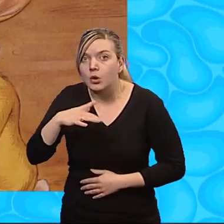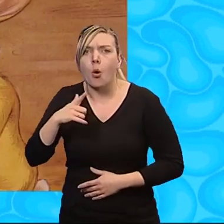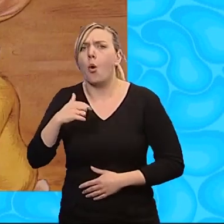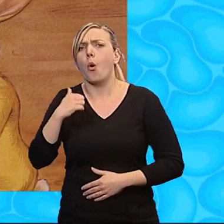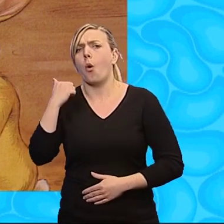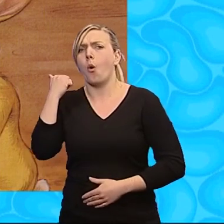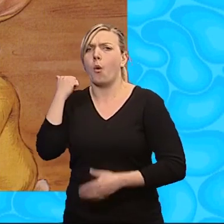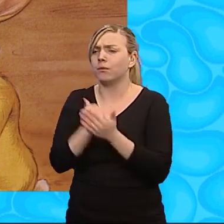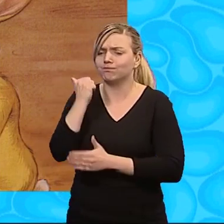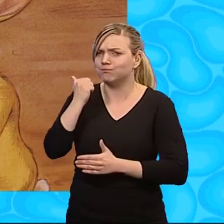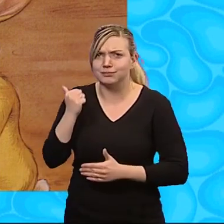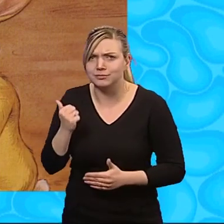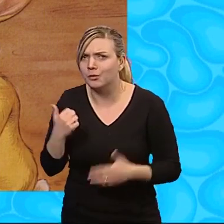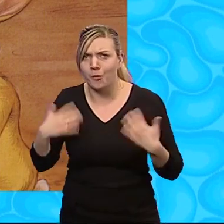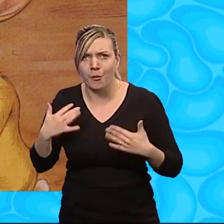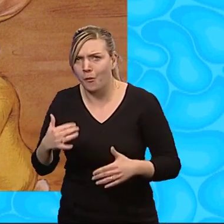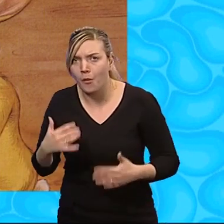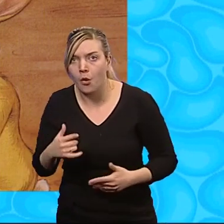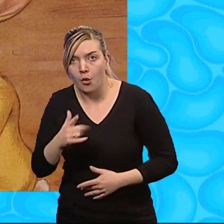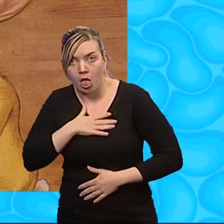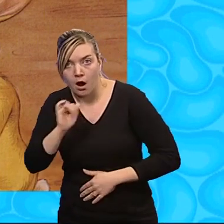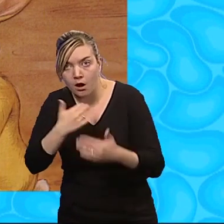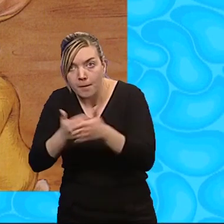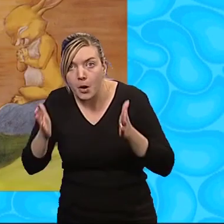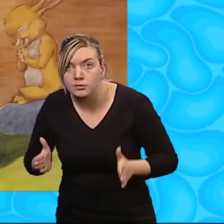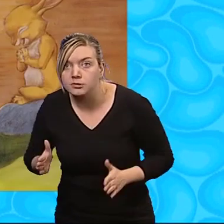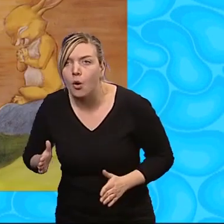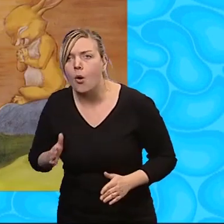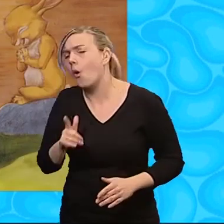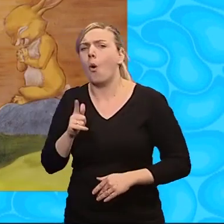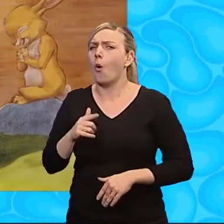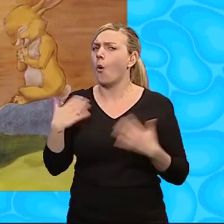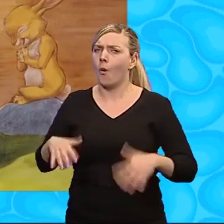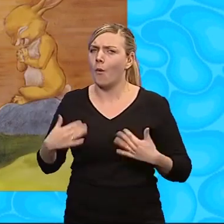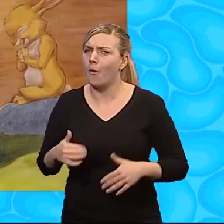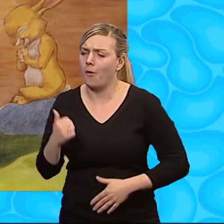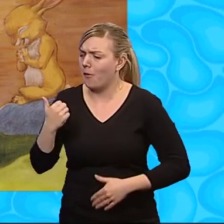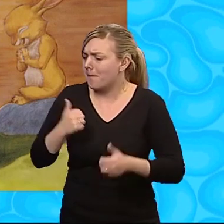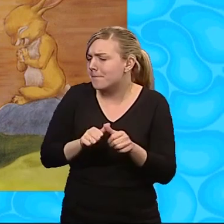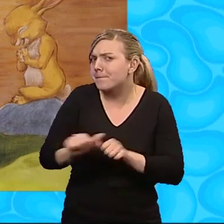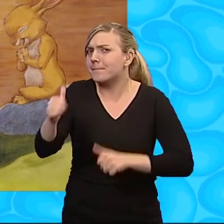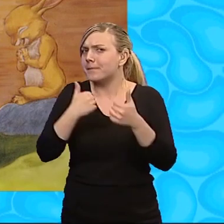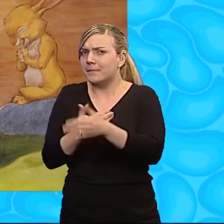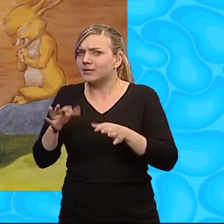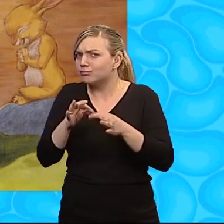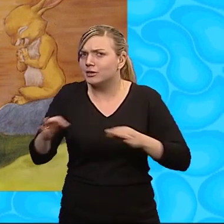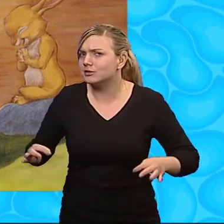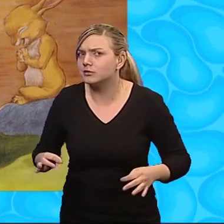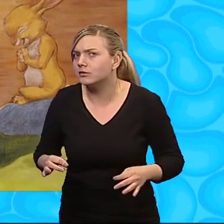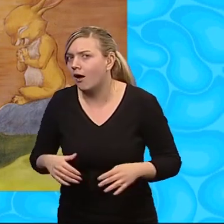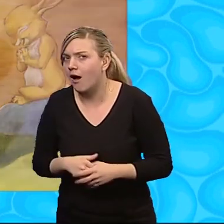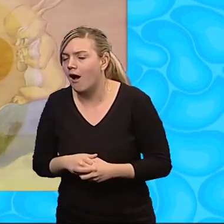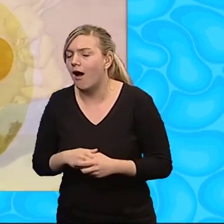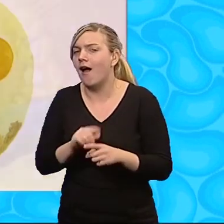it's the best present I've ever had. Do you like your box of cosiness? Oh, yes, it's the best present I've ever had.